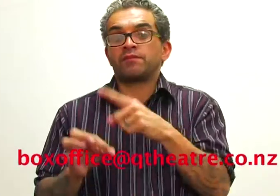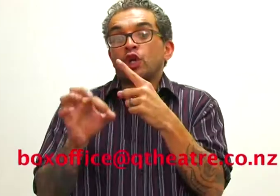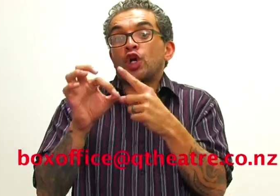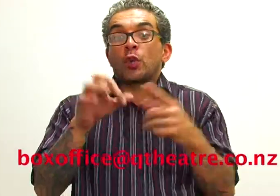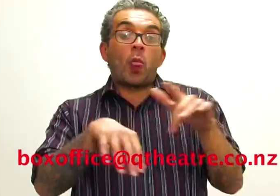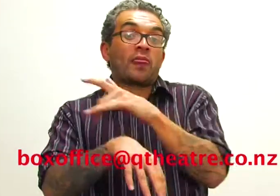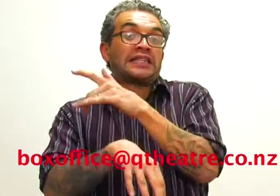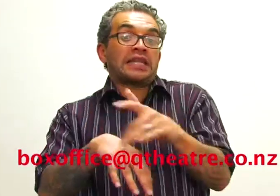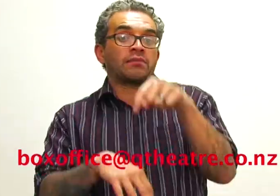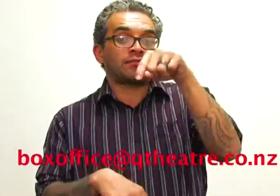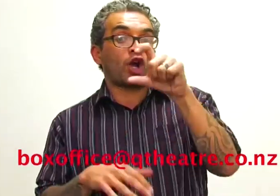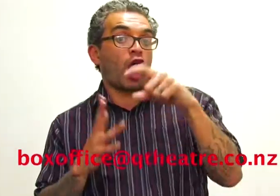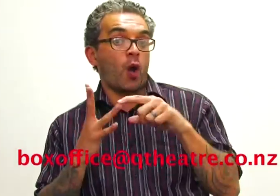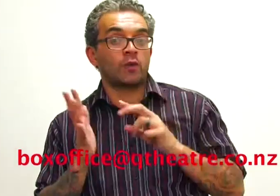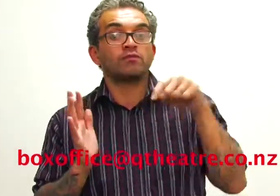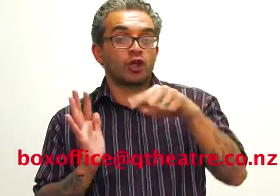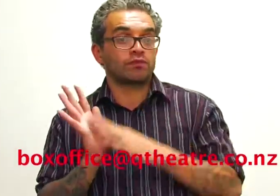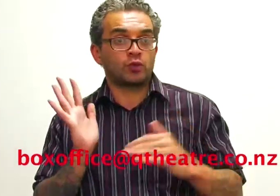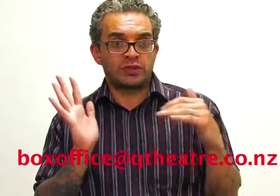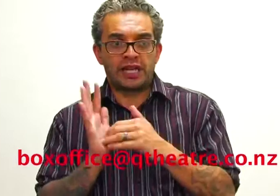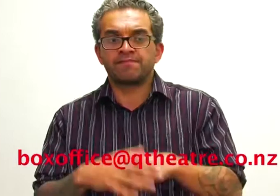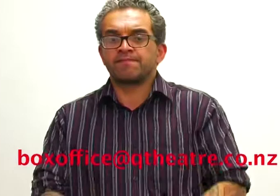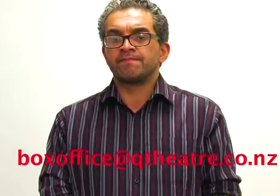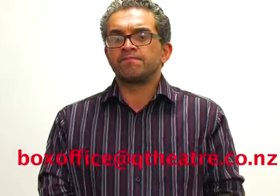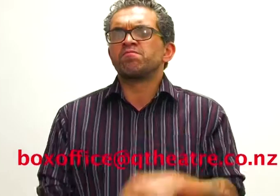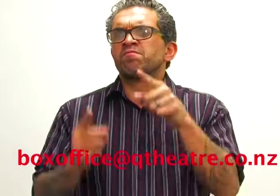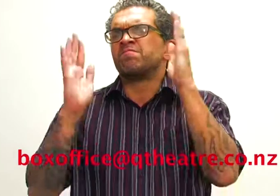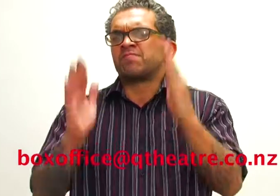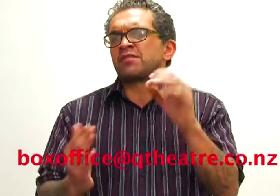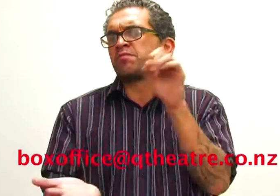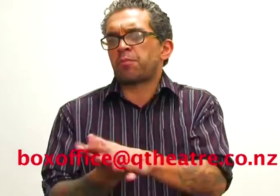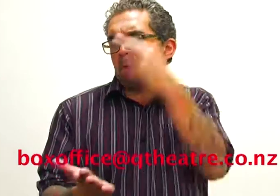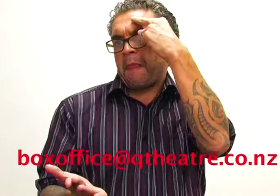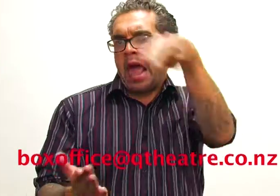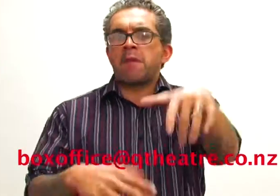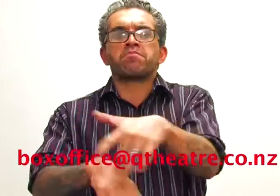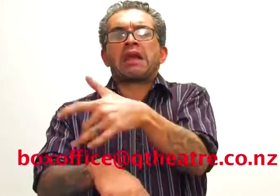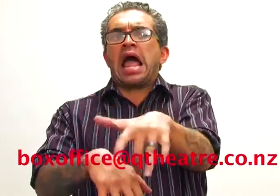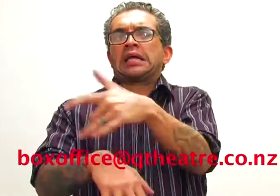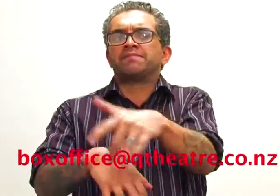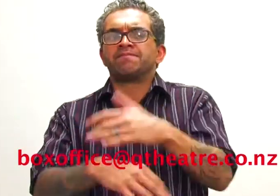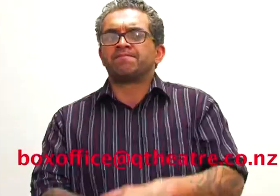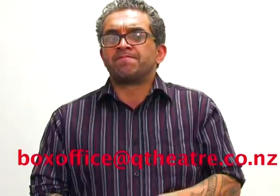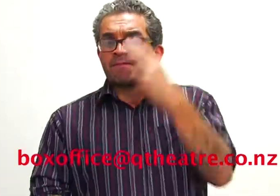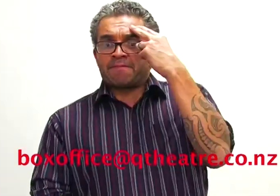at qtheatre.co.nz. You must put the name of the play.